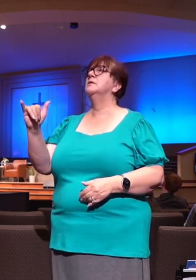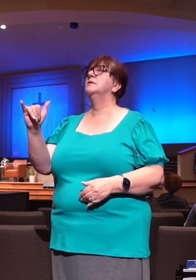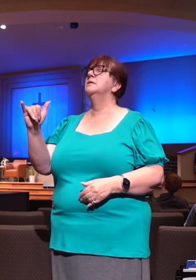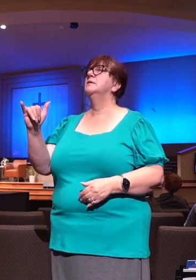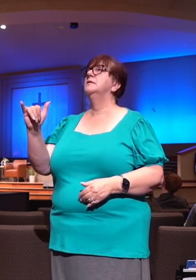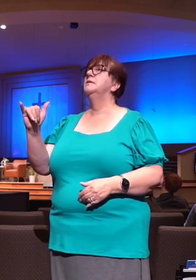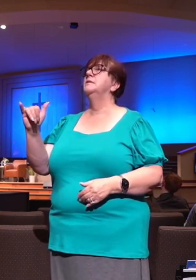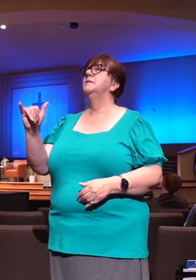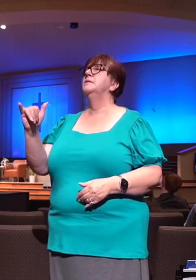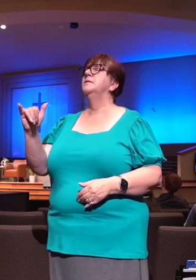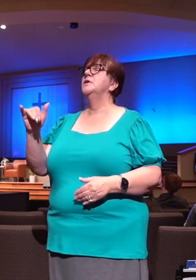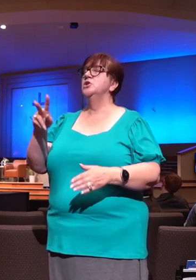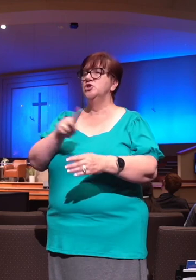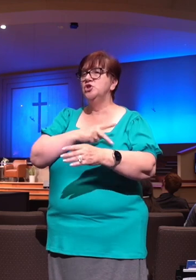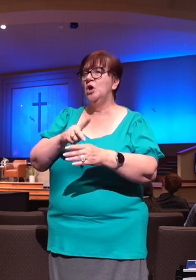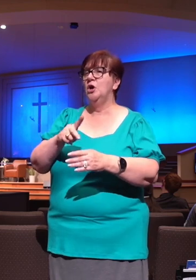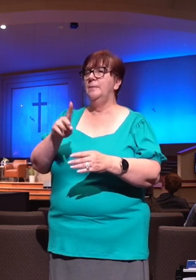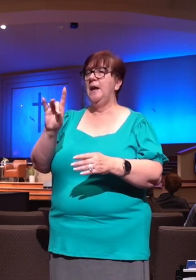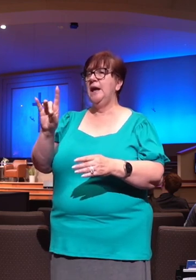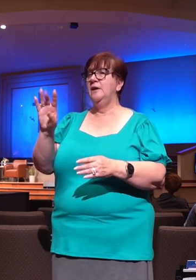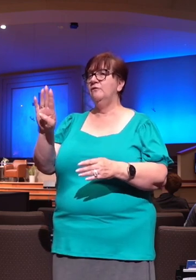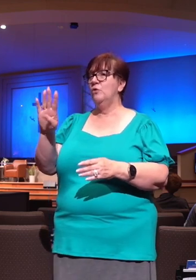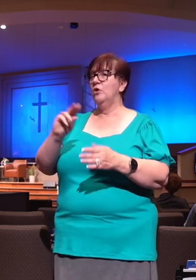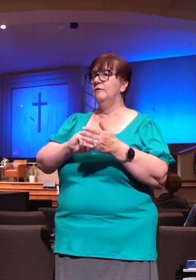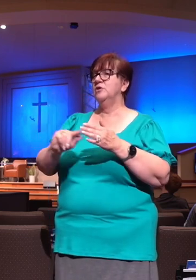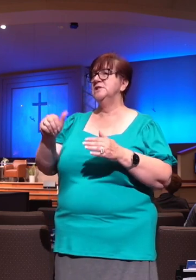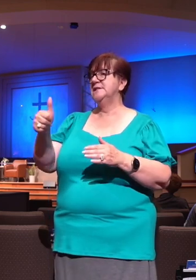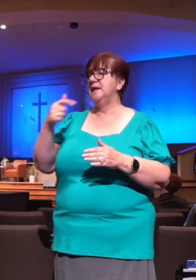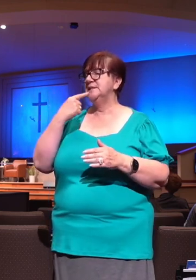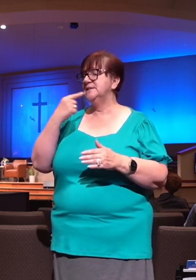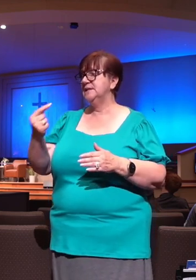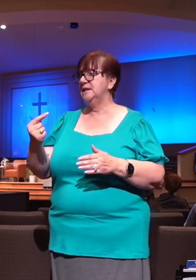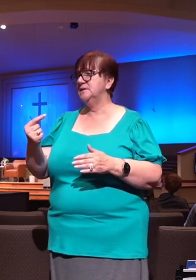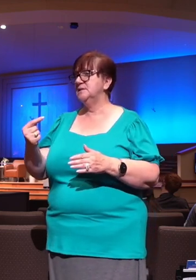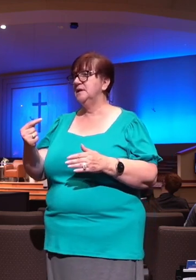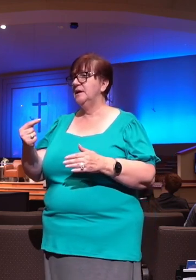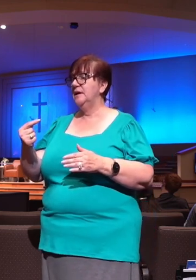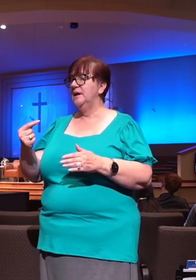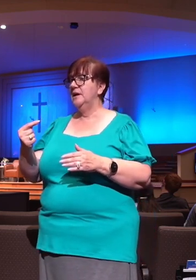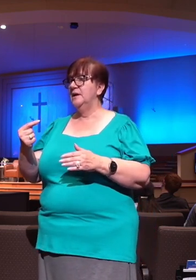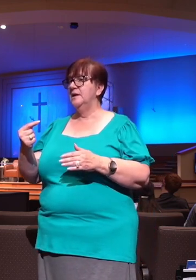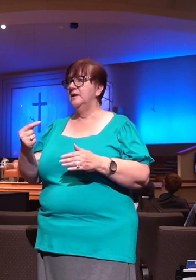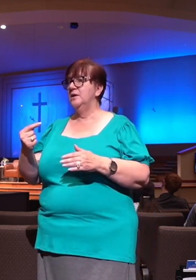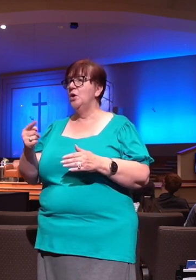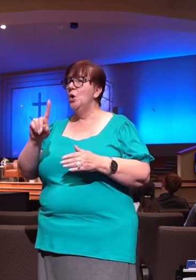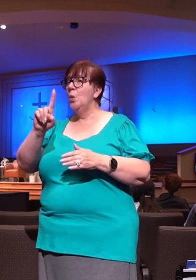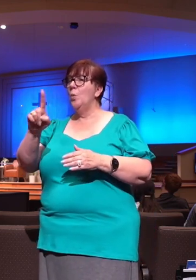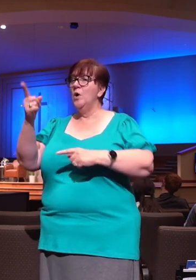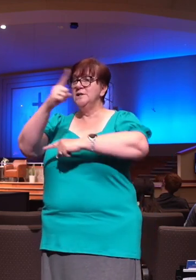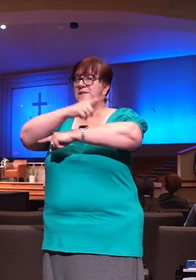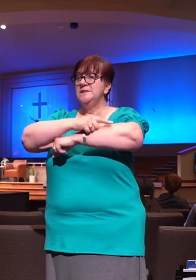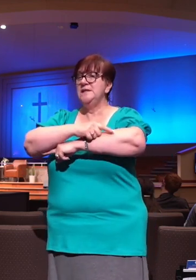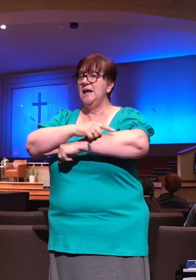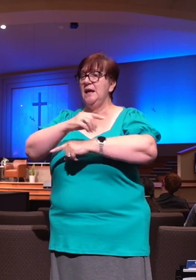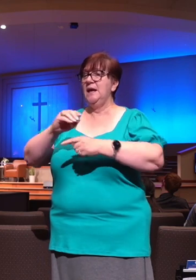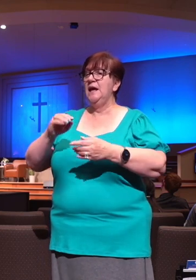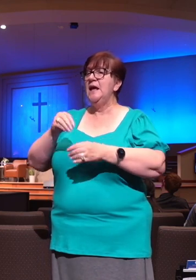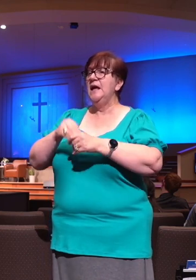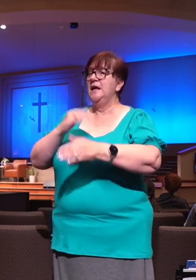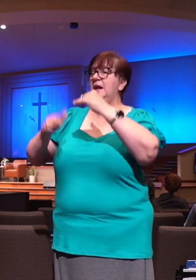Psalm 84 verse 10 says this. For a day in the courts is better than a thousand. He I'd rather